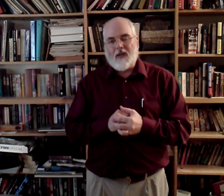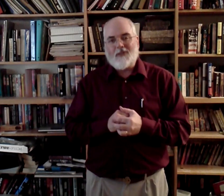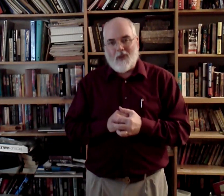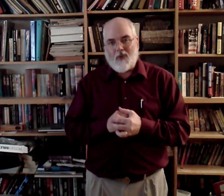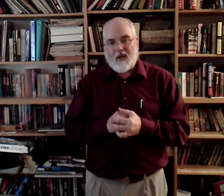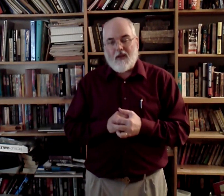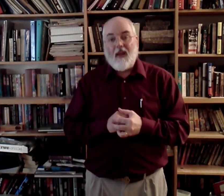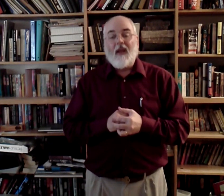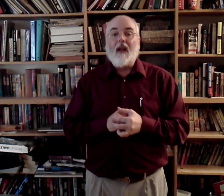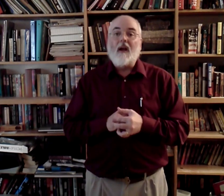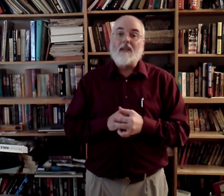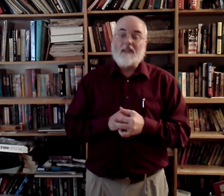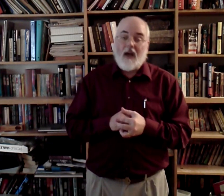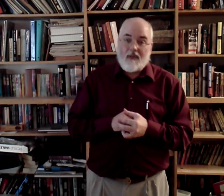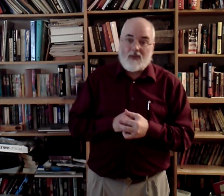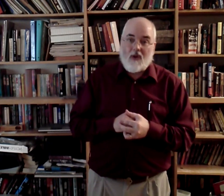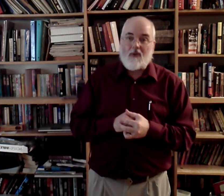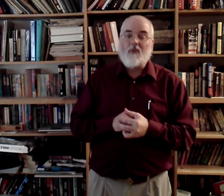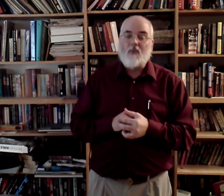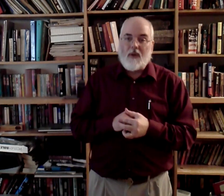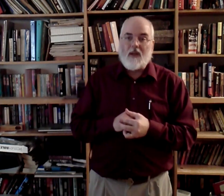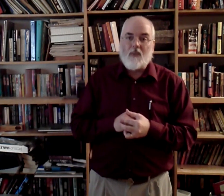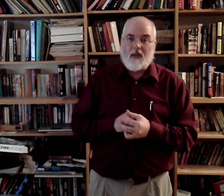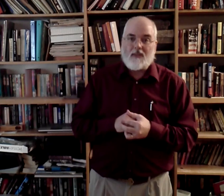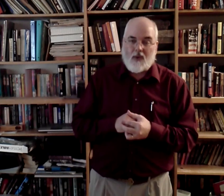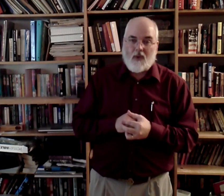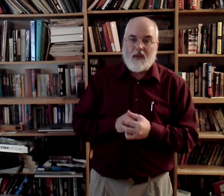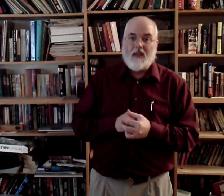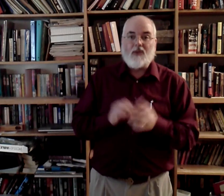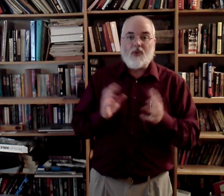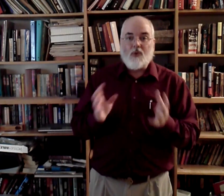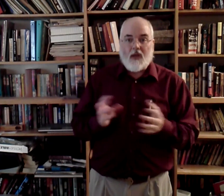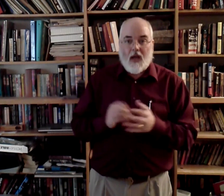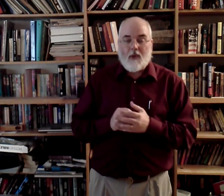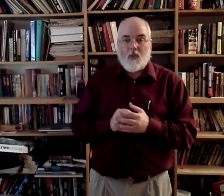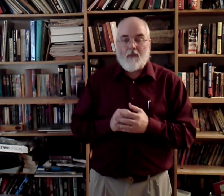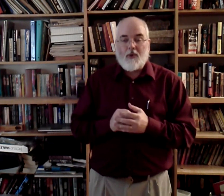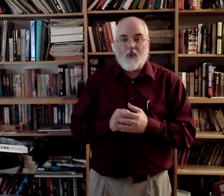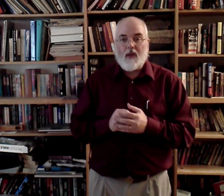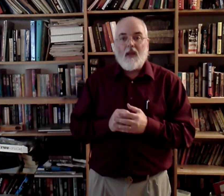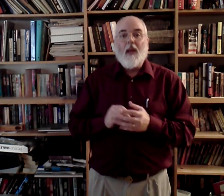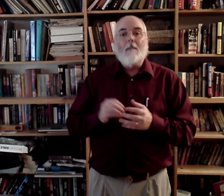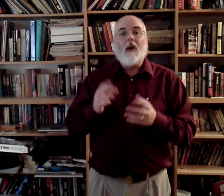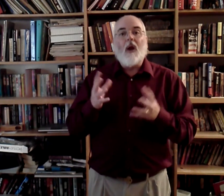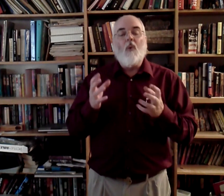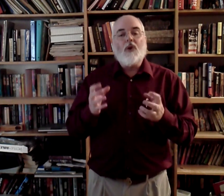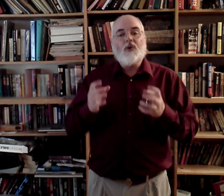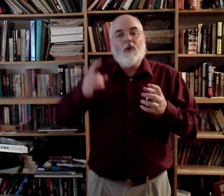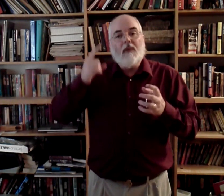really slowly, and I'm going to sign the song really, really slowly, so you can copy what I'm doing, but I want you to be